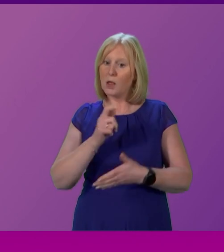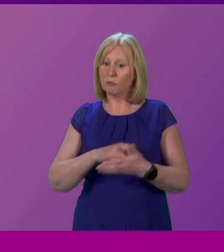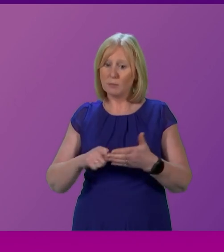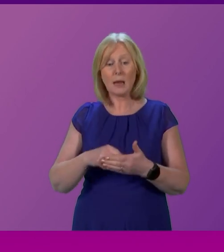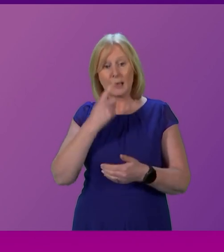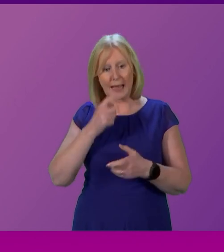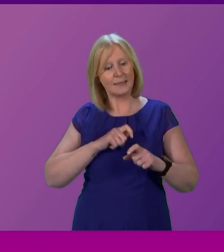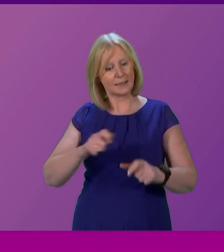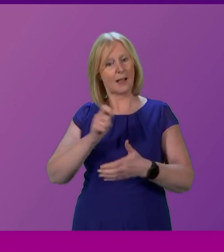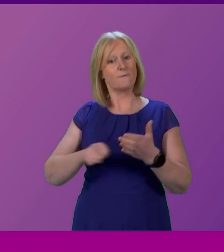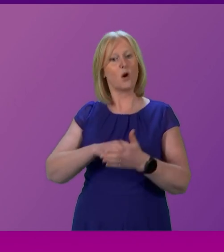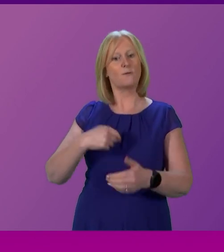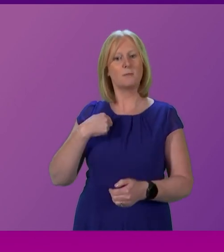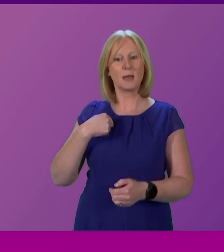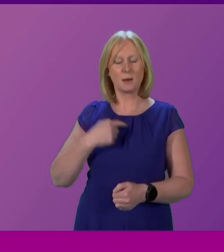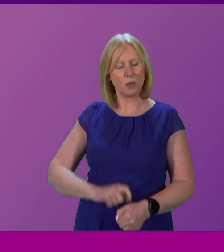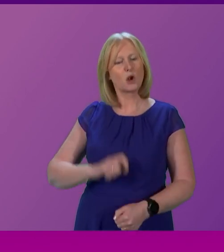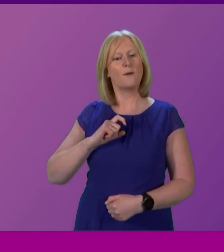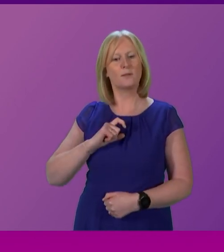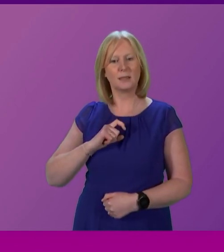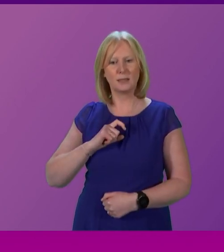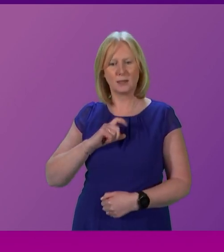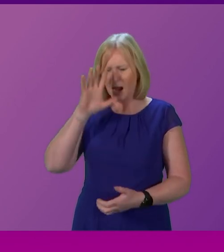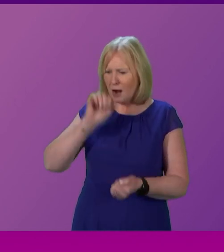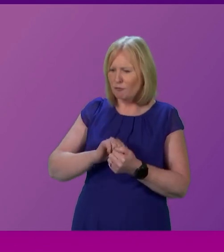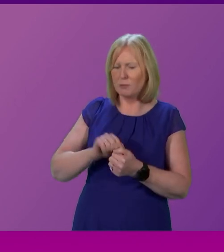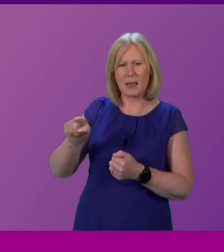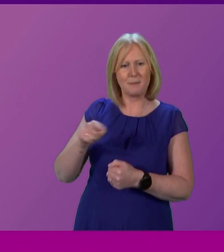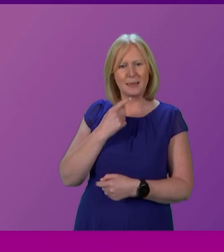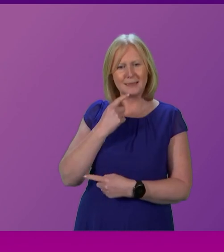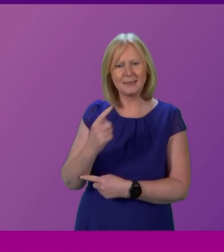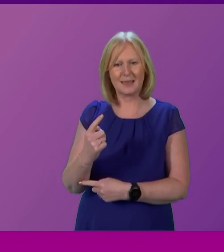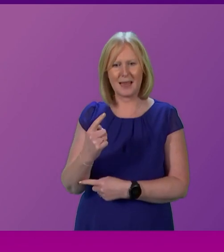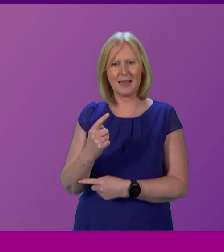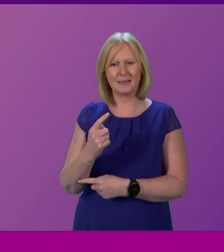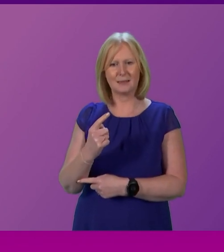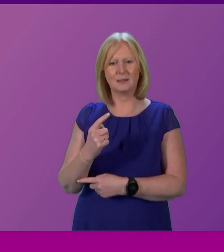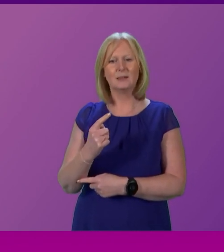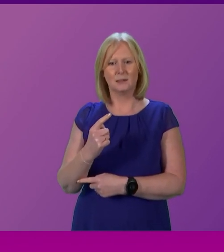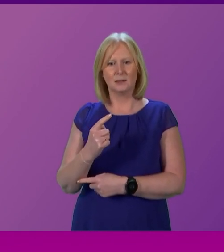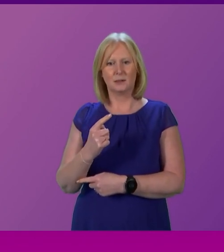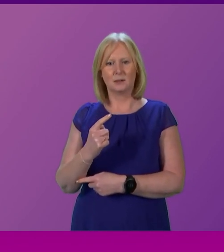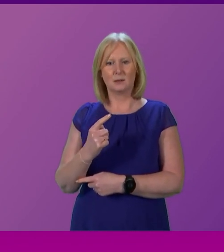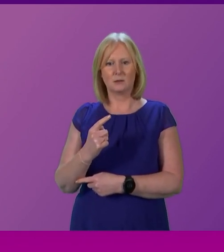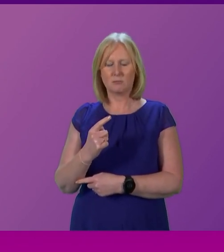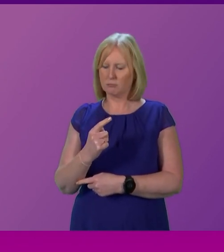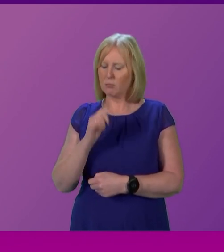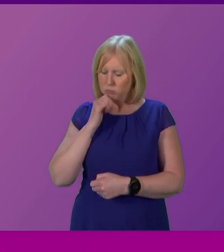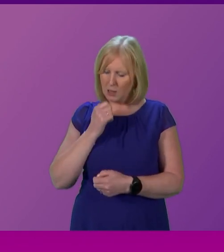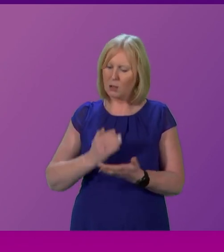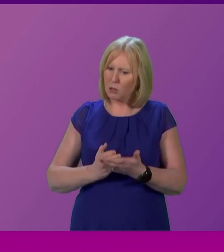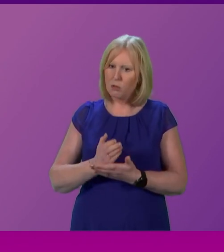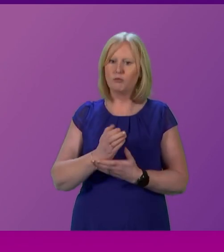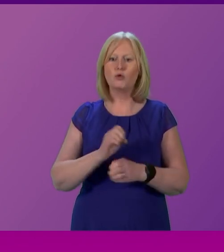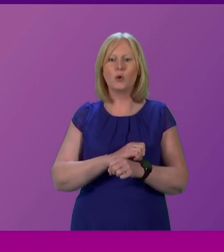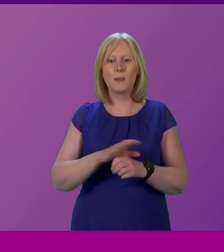could still vote for her with confidence. I remember when she pivoted back to being the continuity candidate to see us through the pandemic